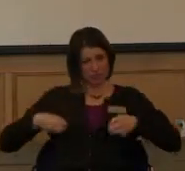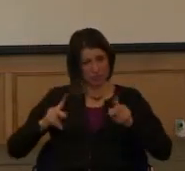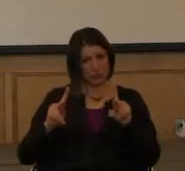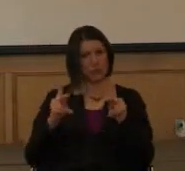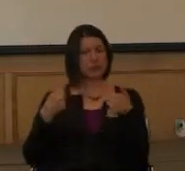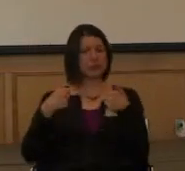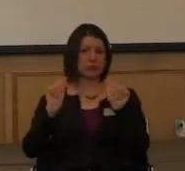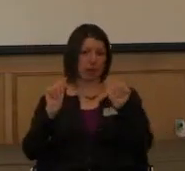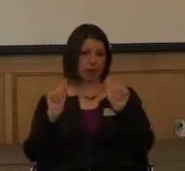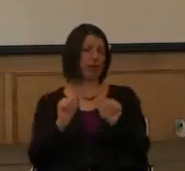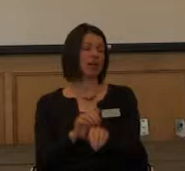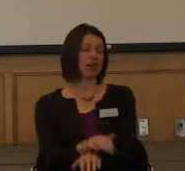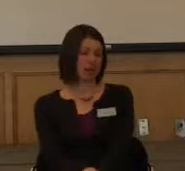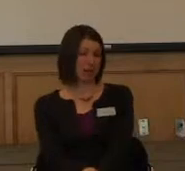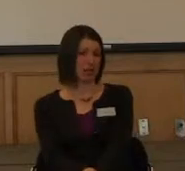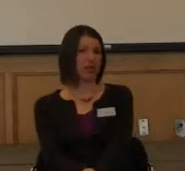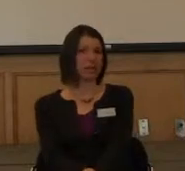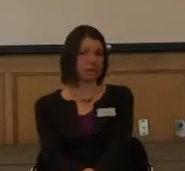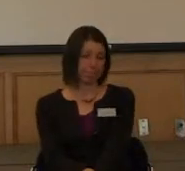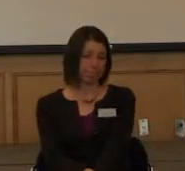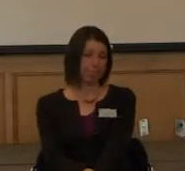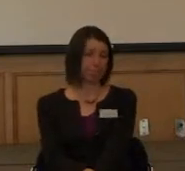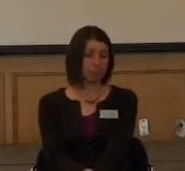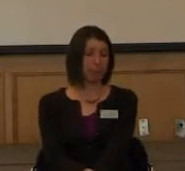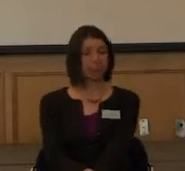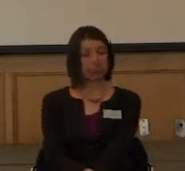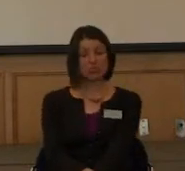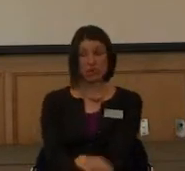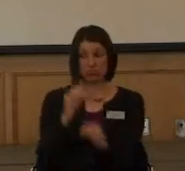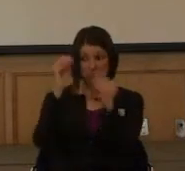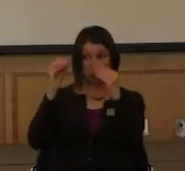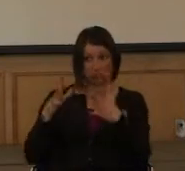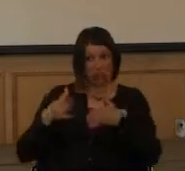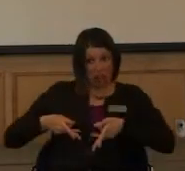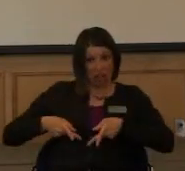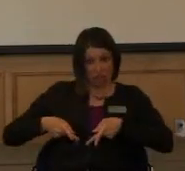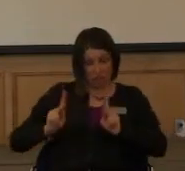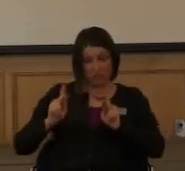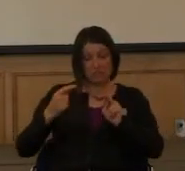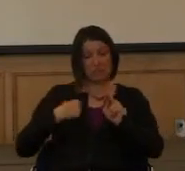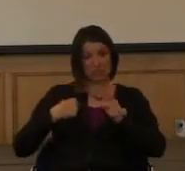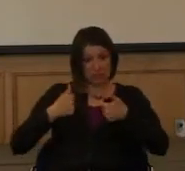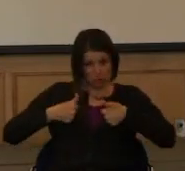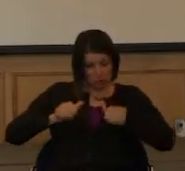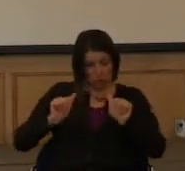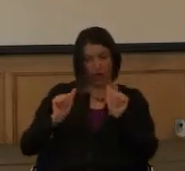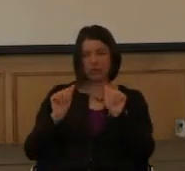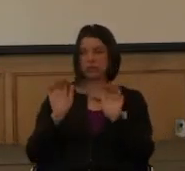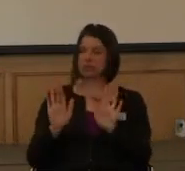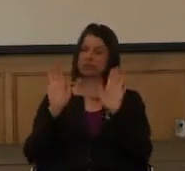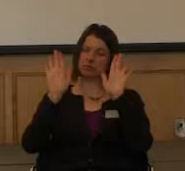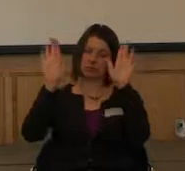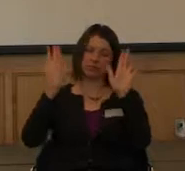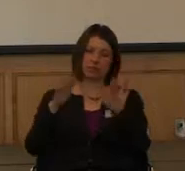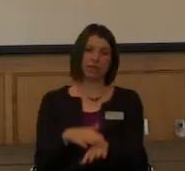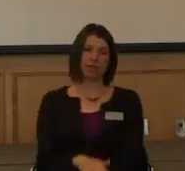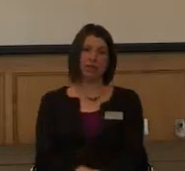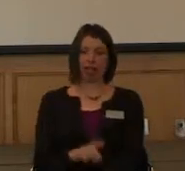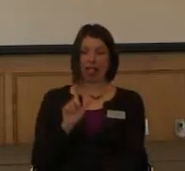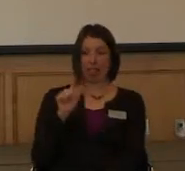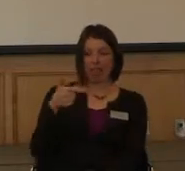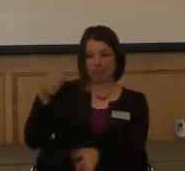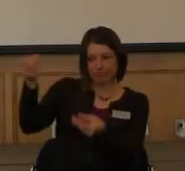make the decision. And he did. And it worked out really well. And he was, he told me later, he was,